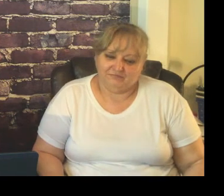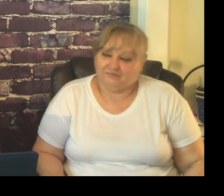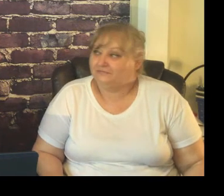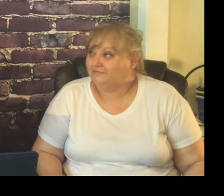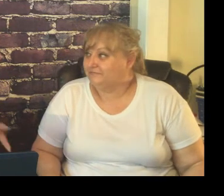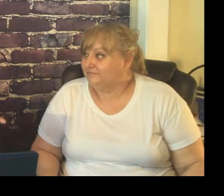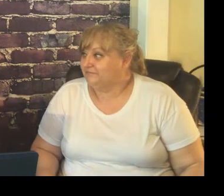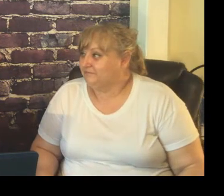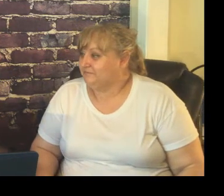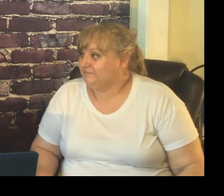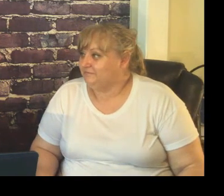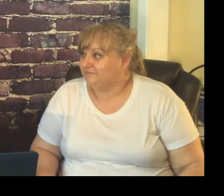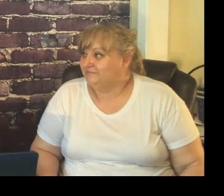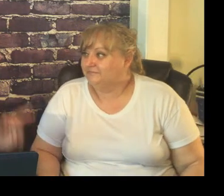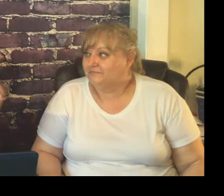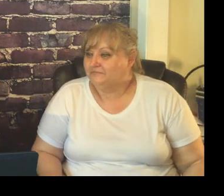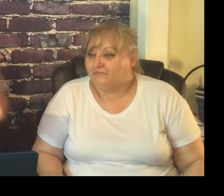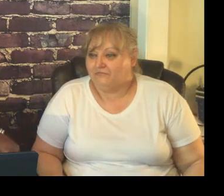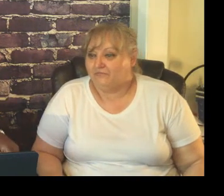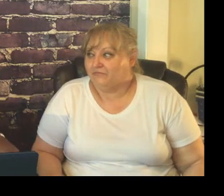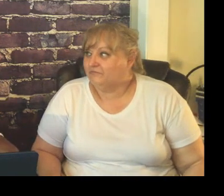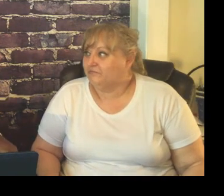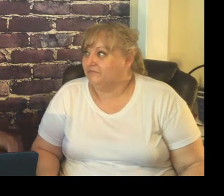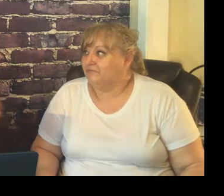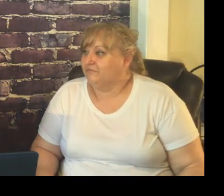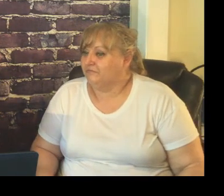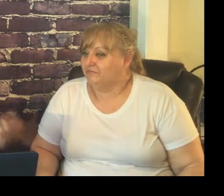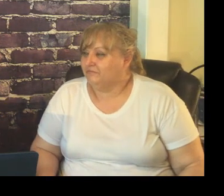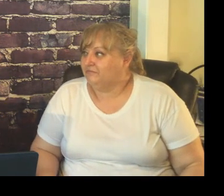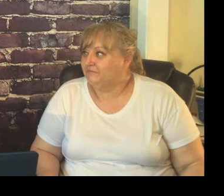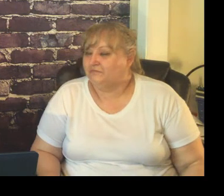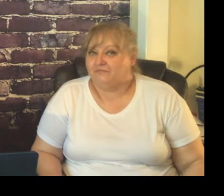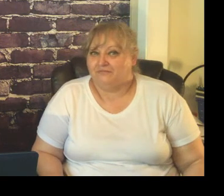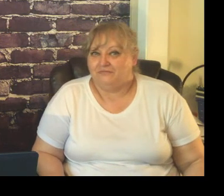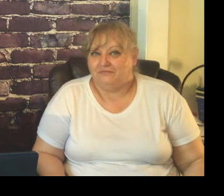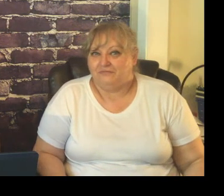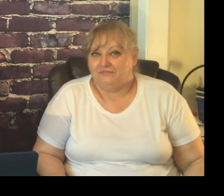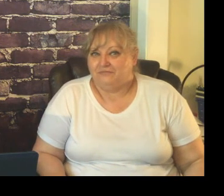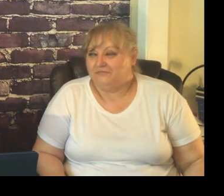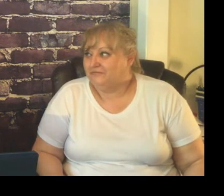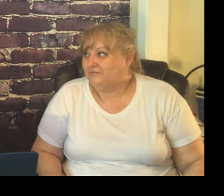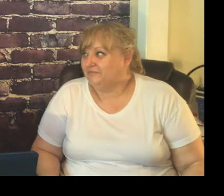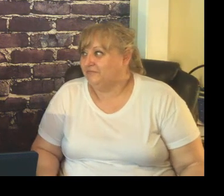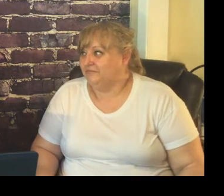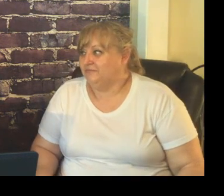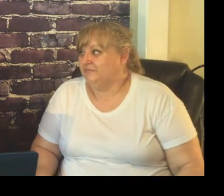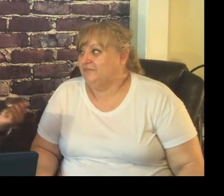and again if you have any questions get us in the comments or send us an email and this is Vinay and